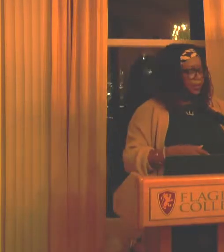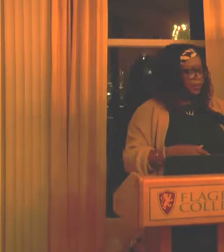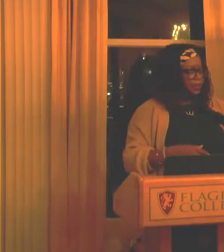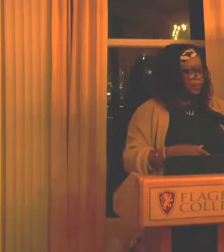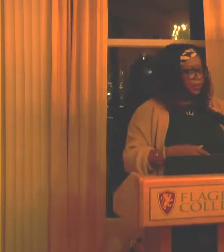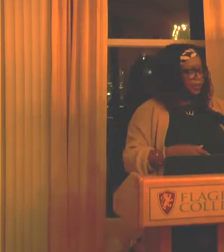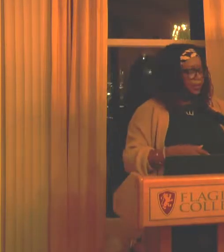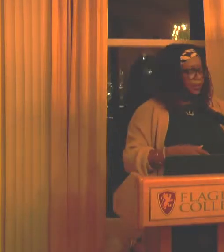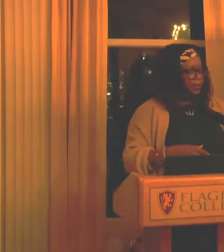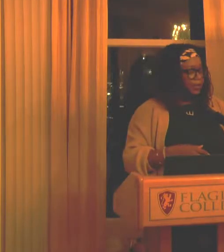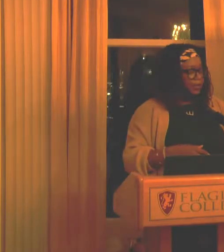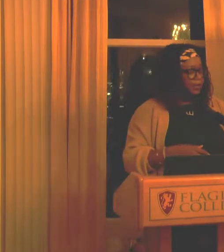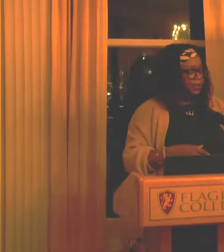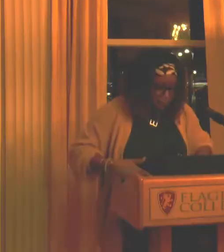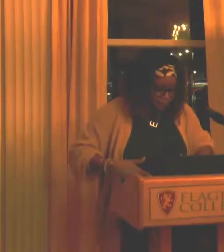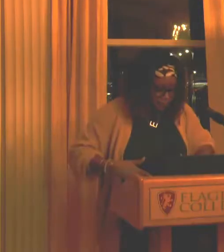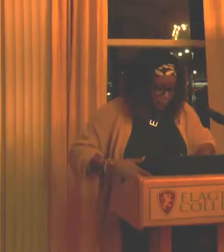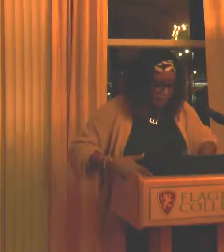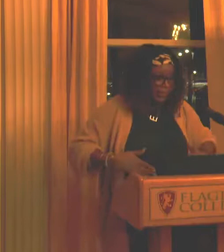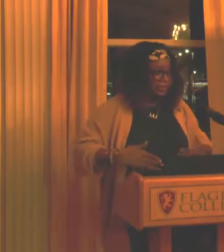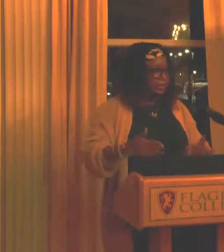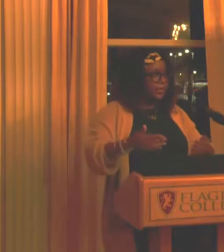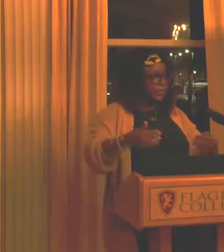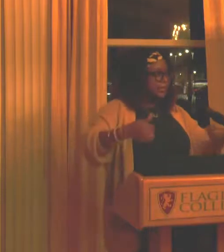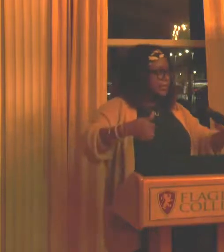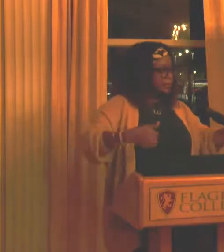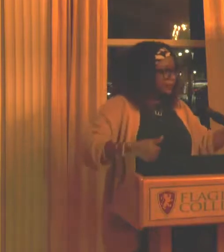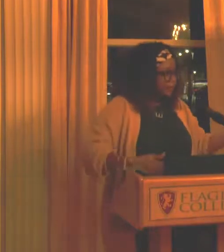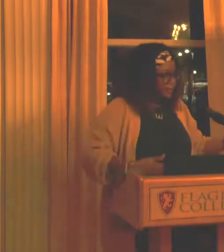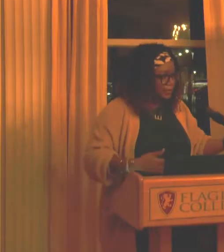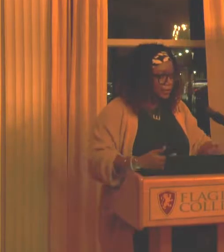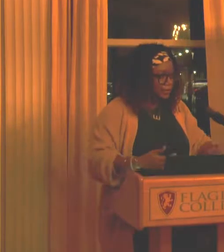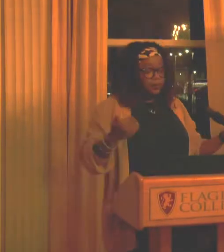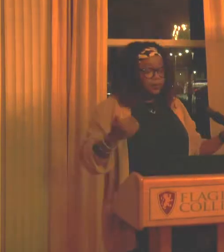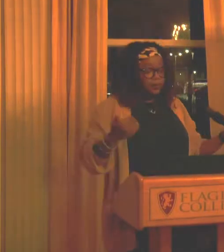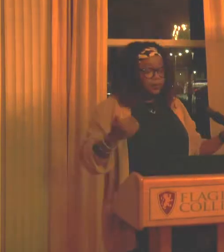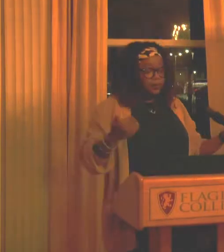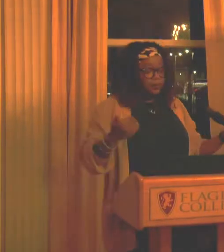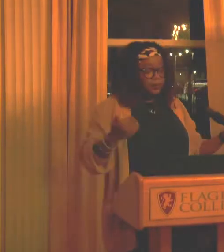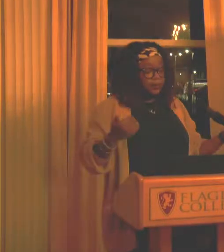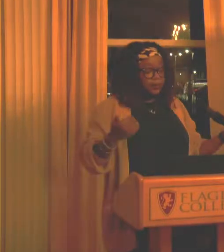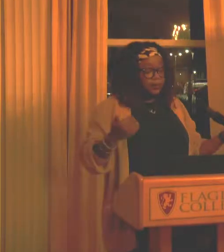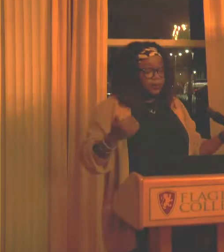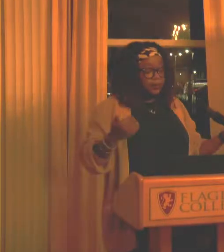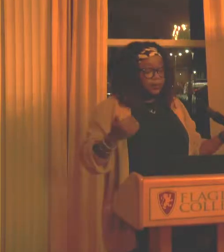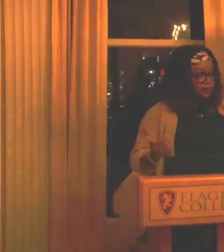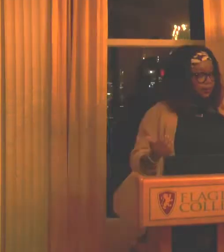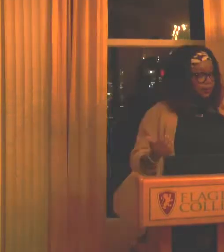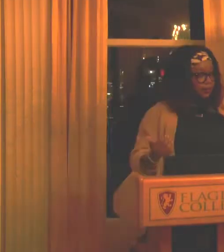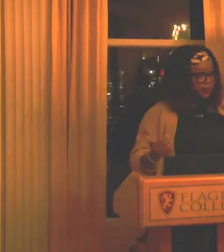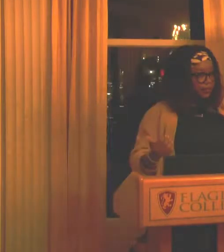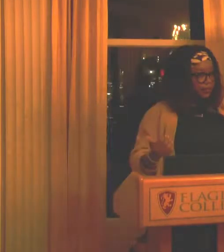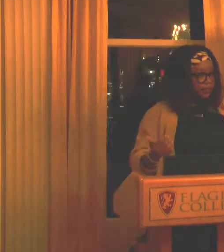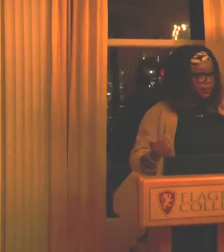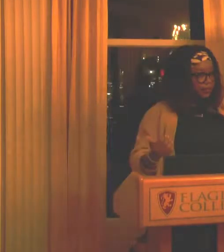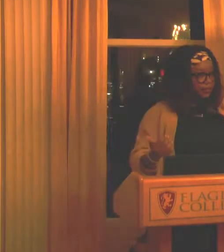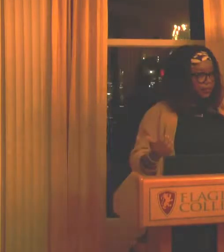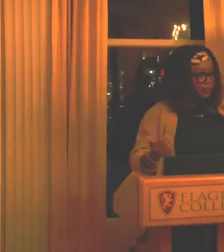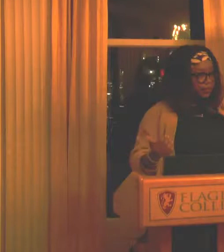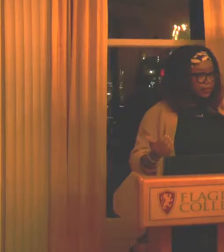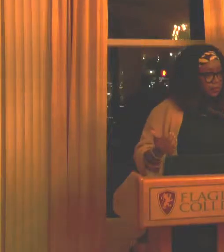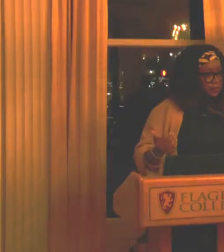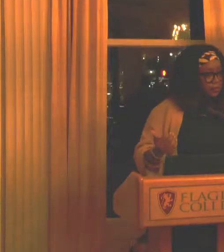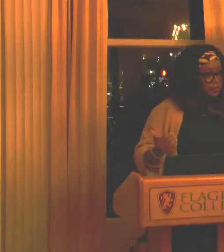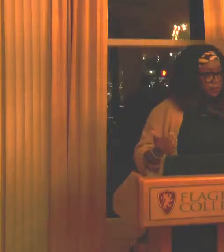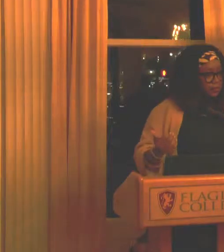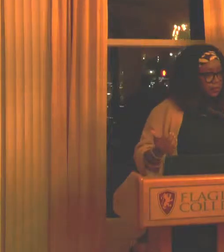them. The opening represents like entering and exiting from Adelaide. Because Tay is a cautionary tale, hers is a full